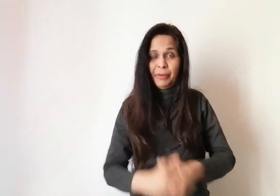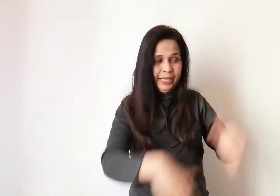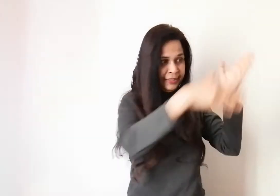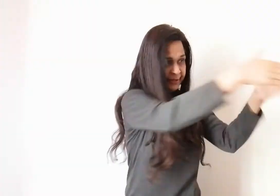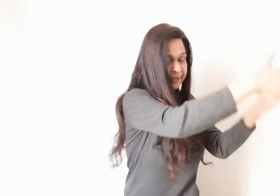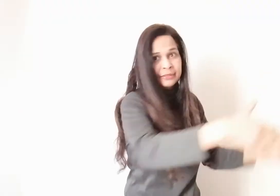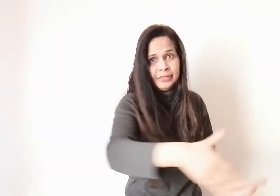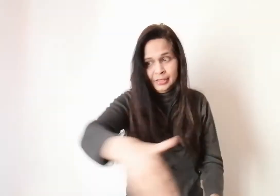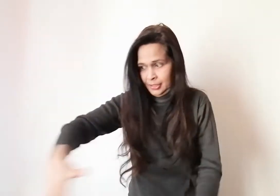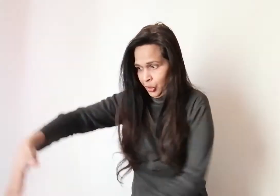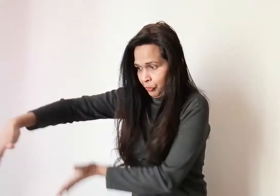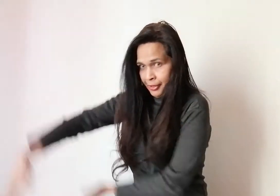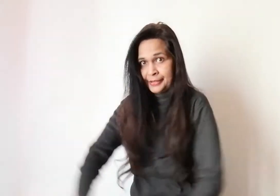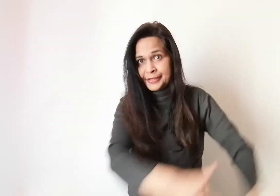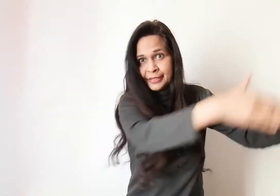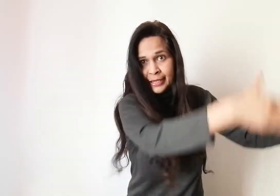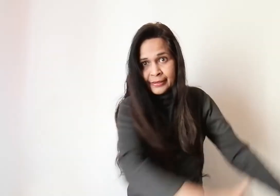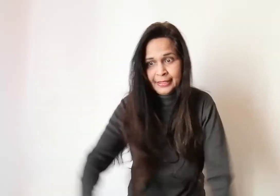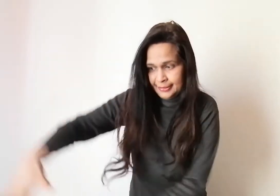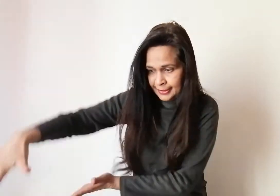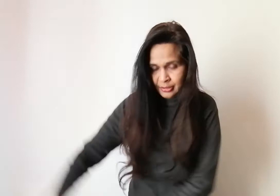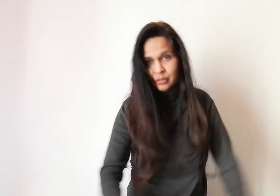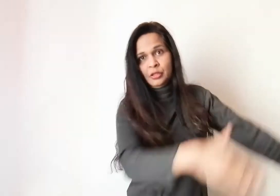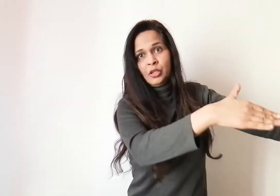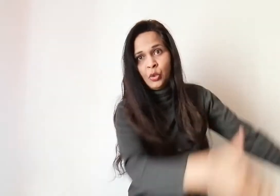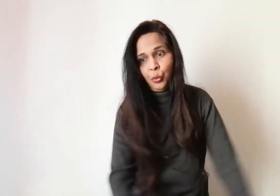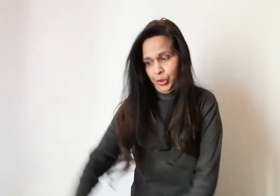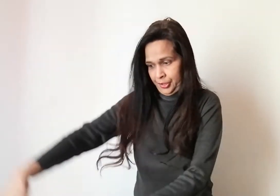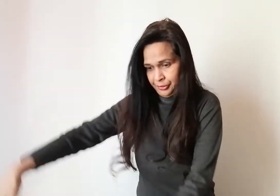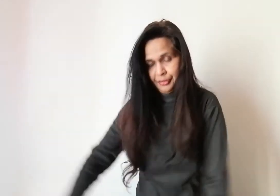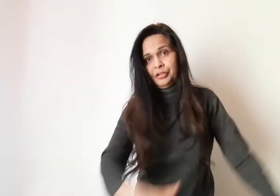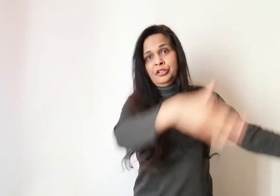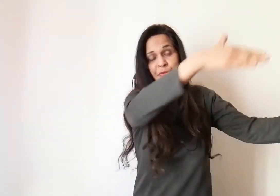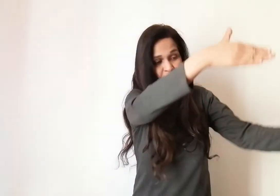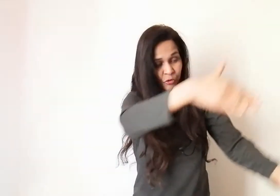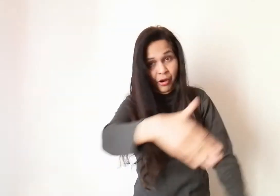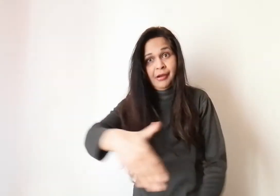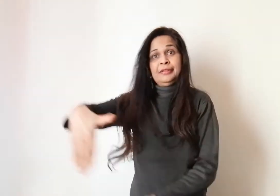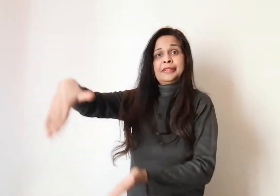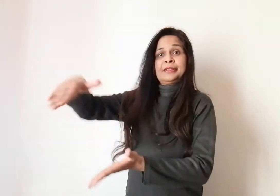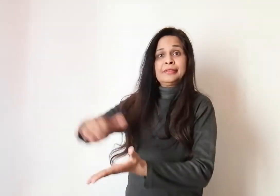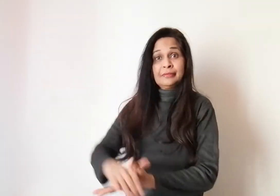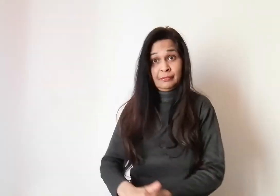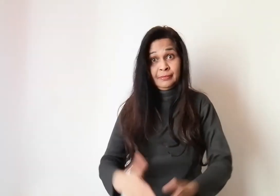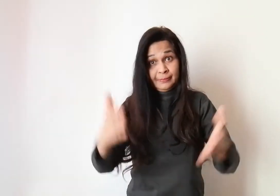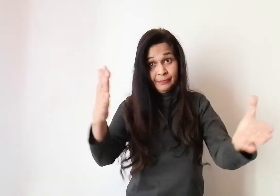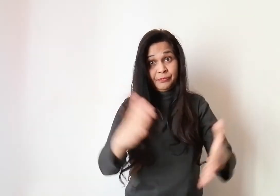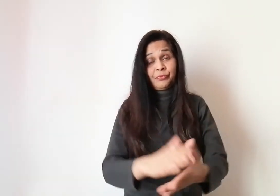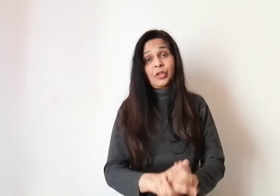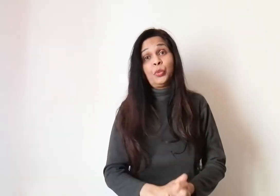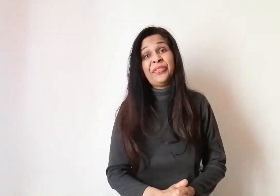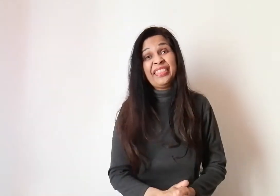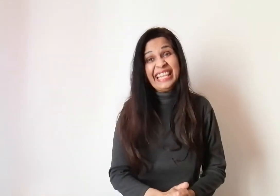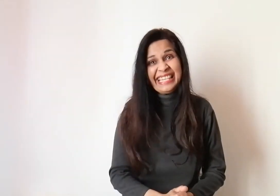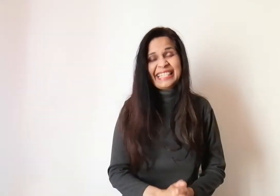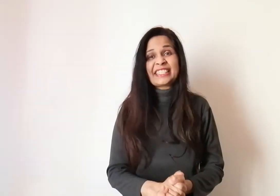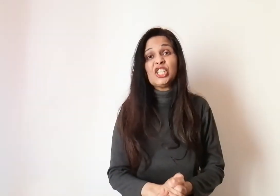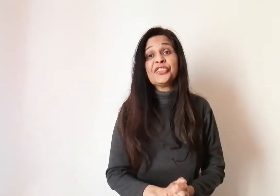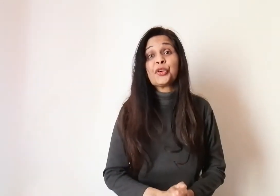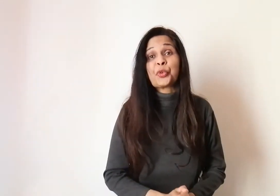place. The crossing like this. Where you must cross. We need that on the